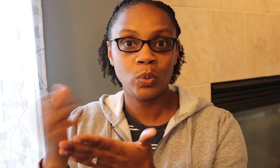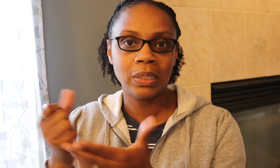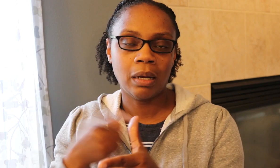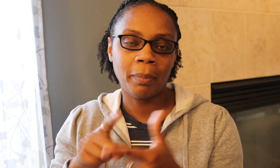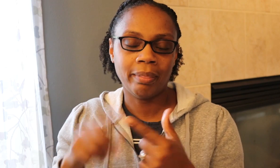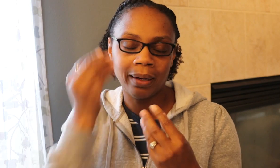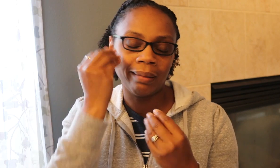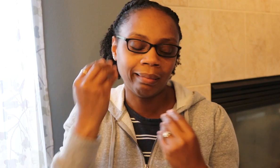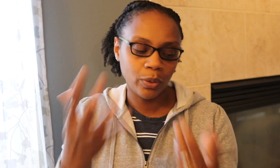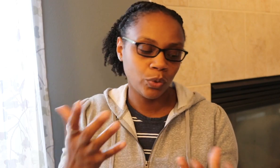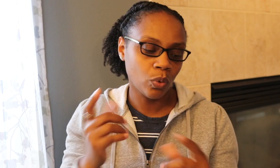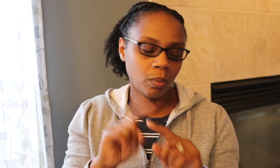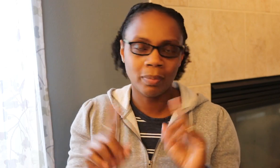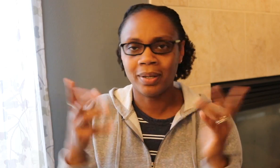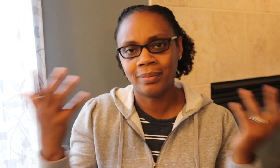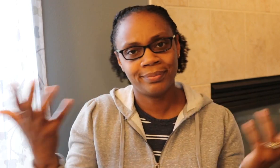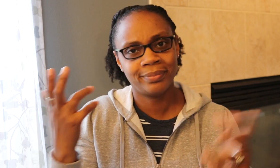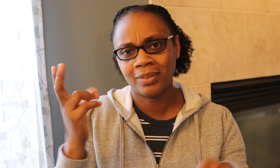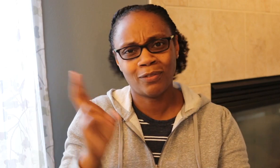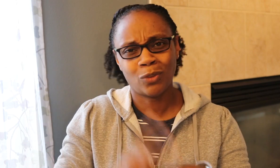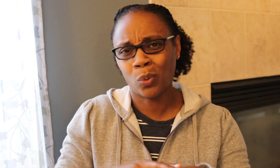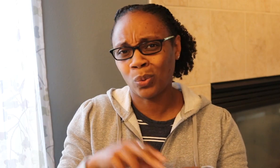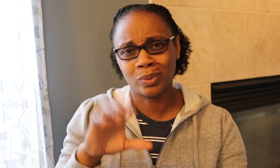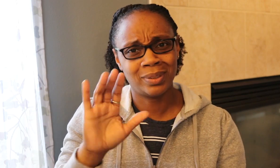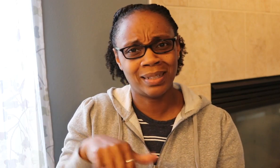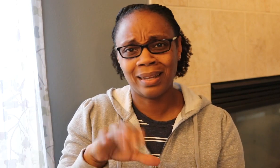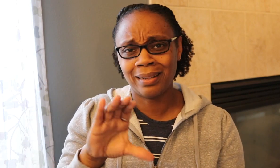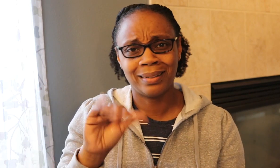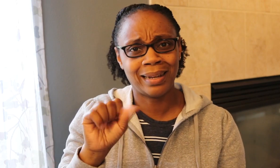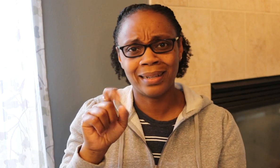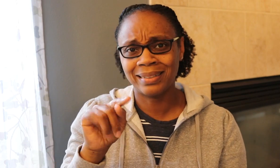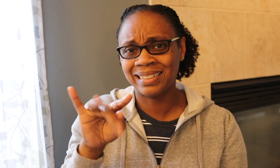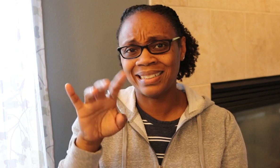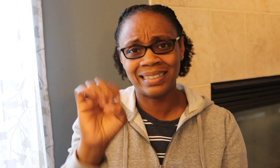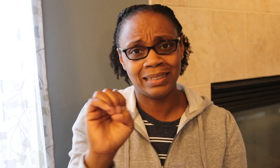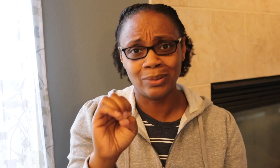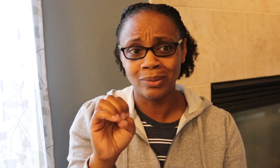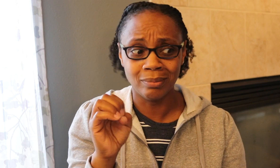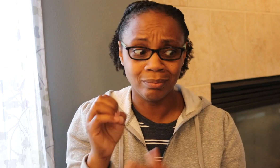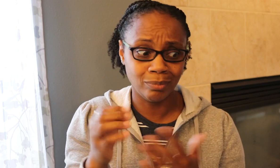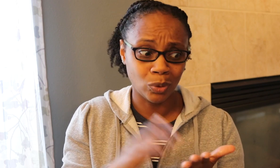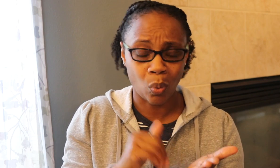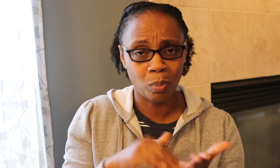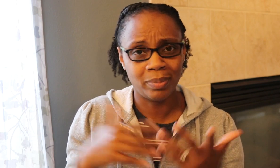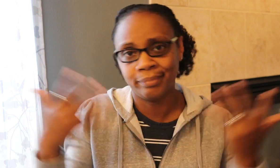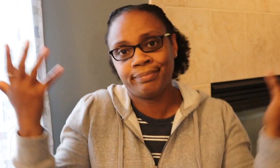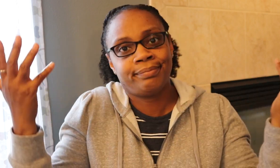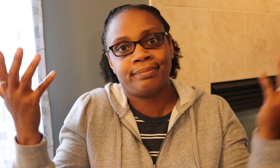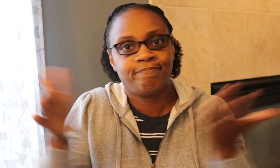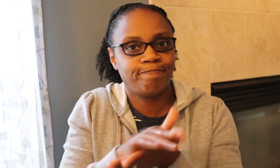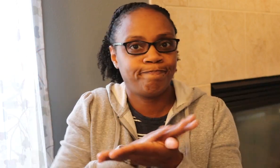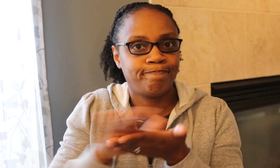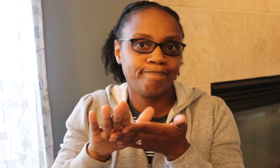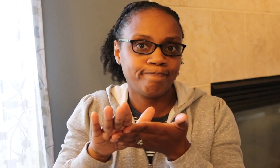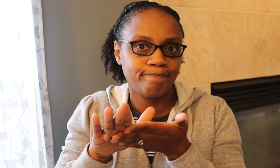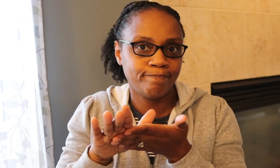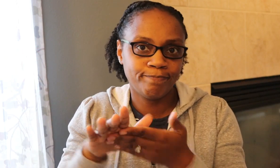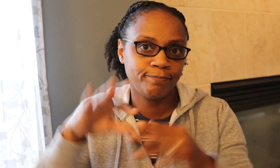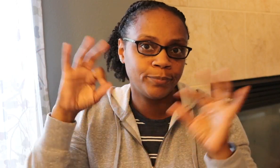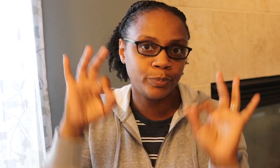finish up and then I can let you know if I liked any other ones better. But Castile Soap, you can't beat it. It's very cleansing and just